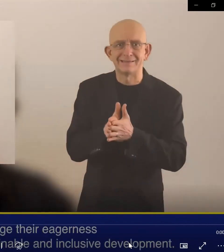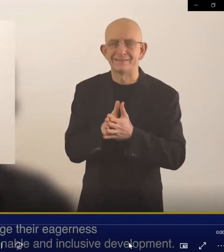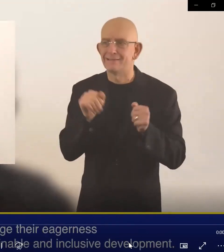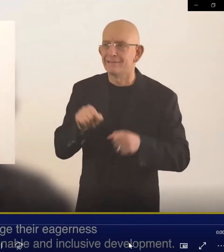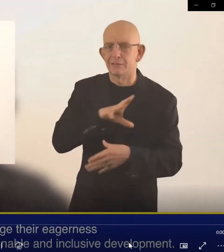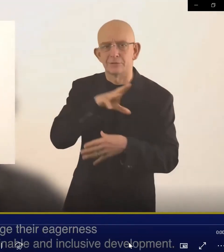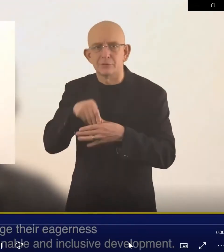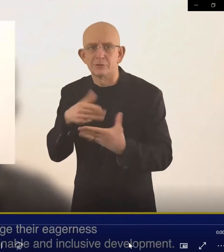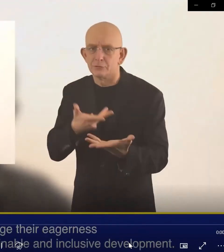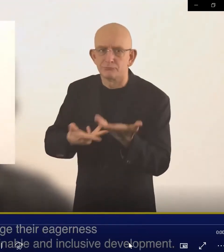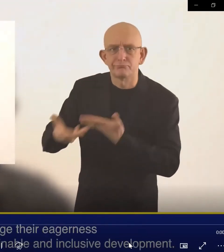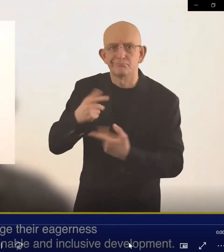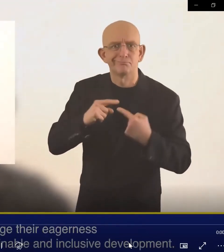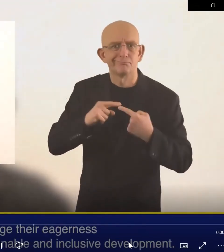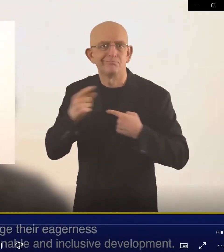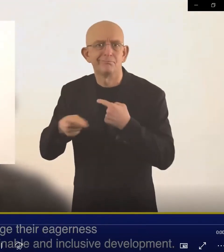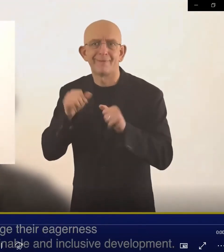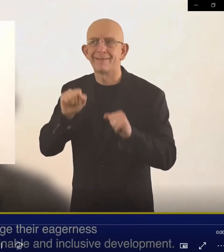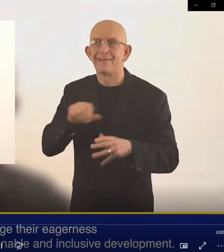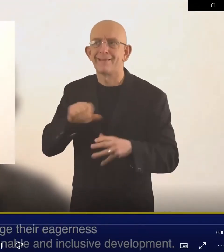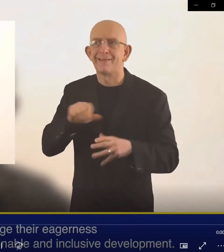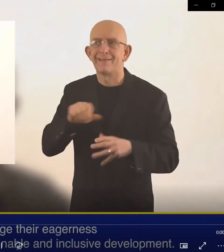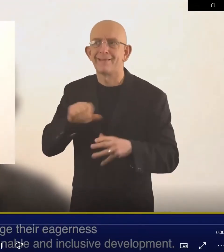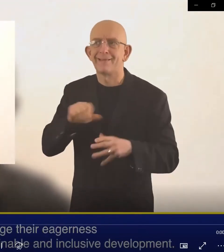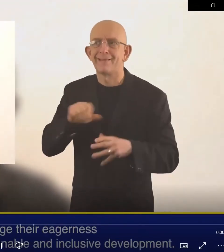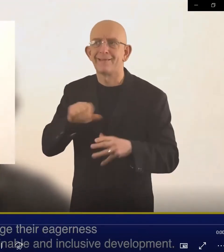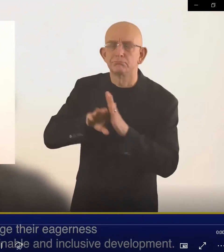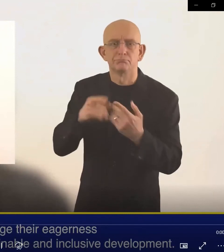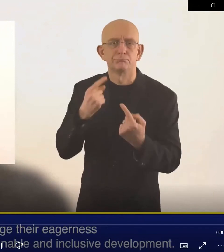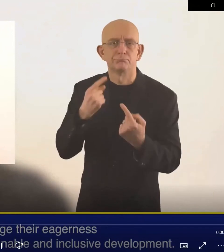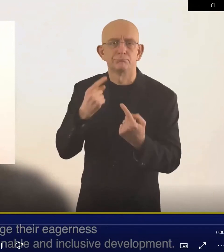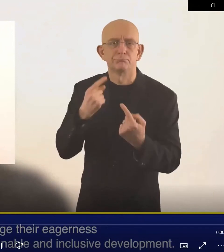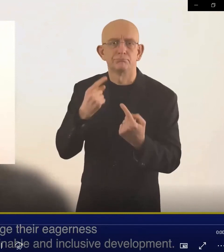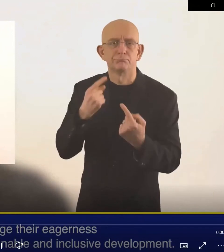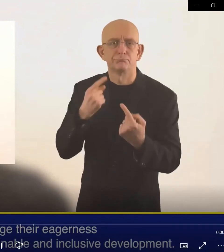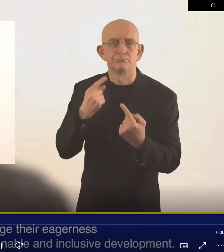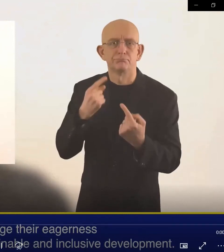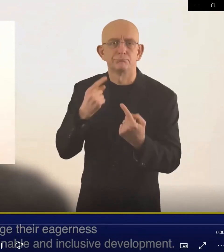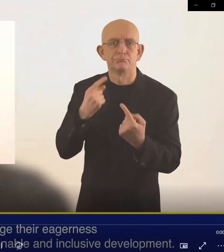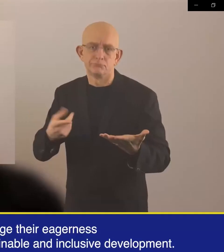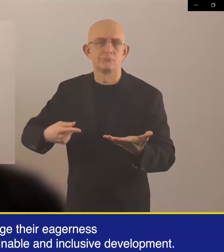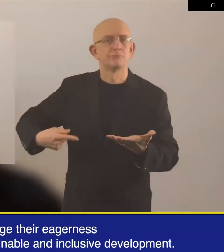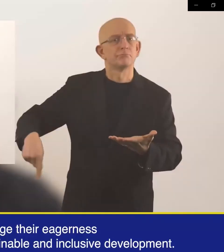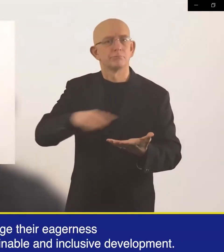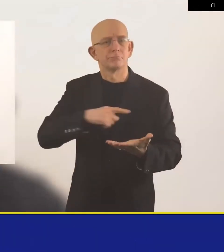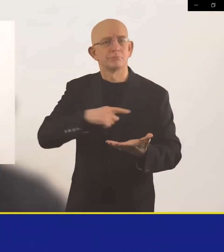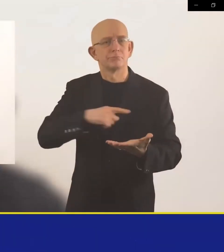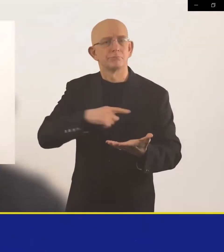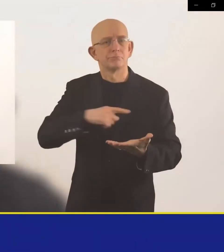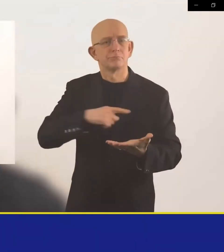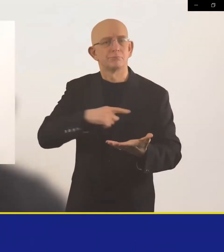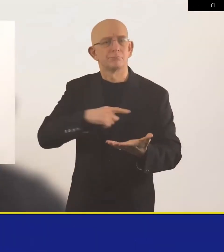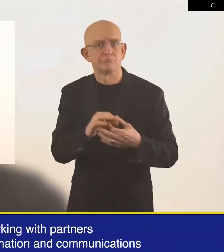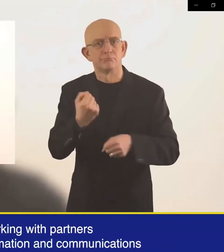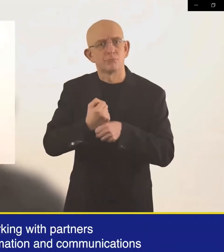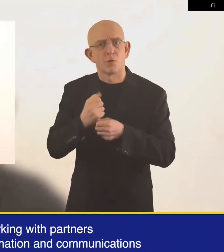their eagerness to actively participate in the sustainable and inclusive development development